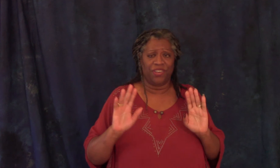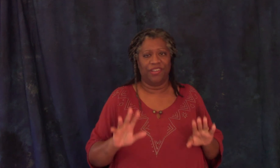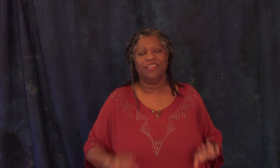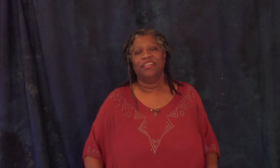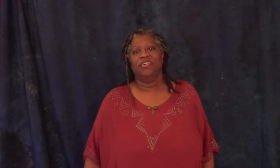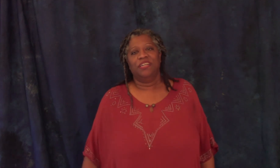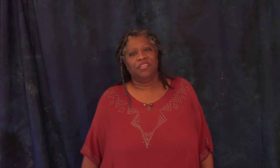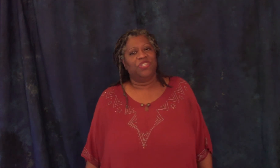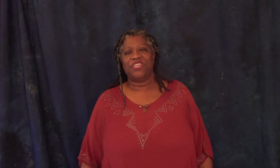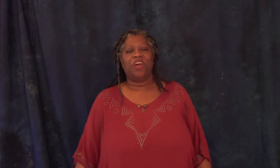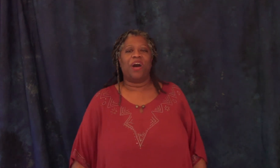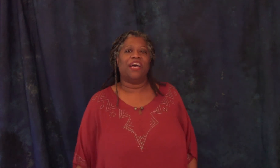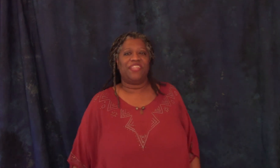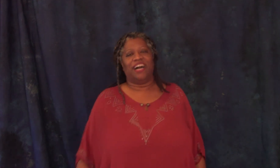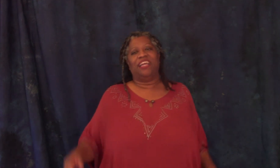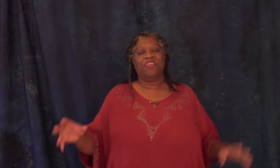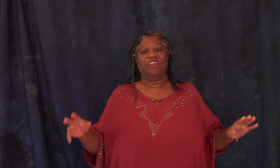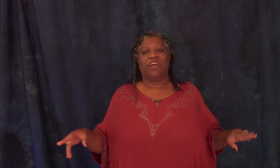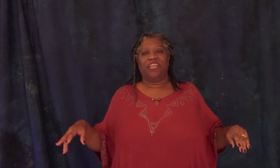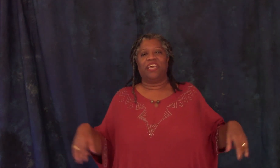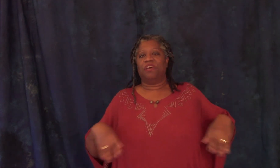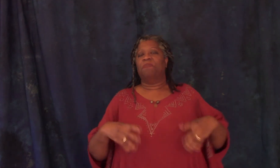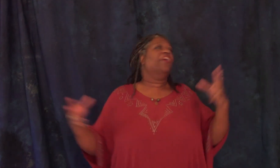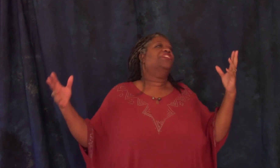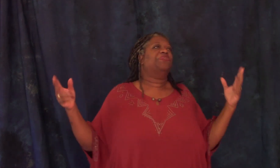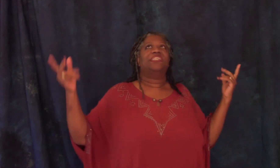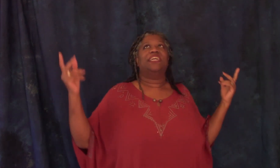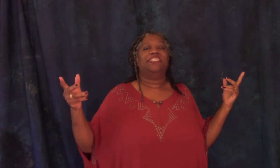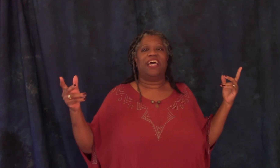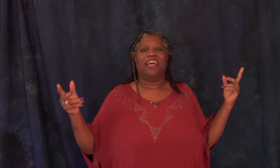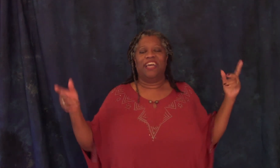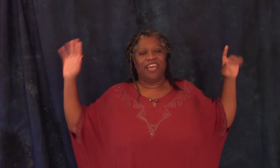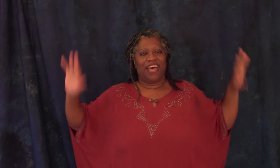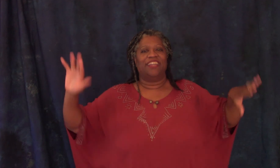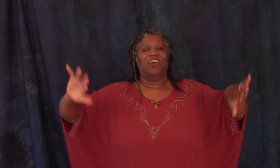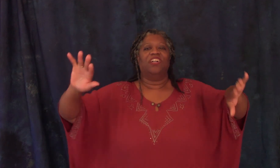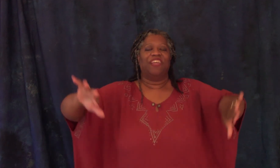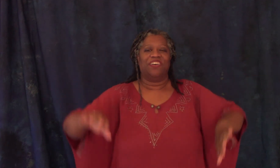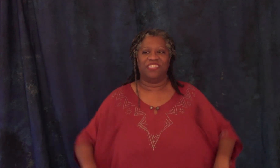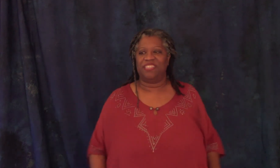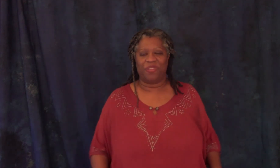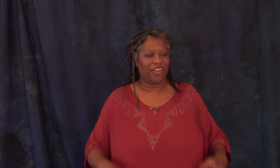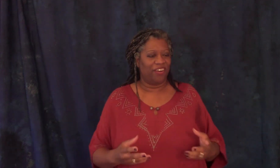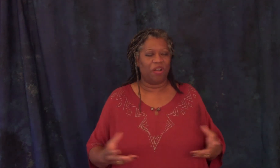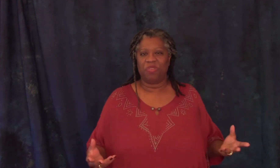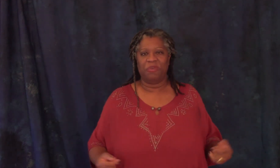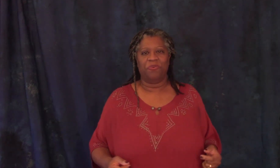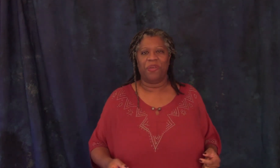good so the day arrived they got everything ready the king emerged it was a sunny day and all of the houses were there and all the people were there